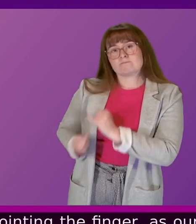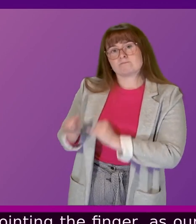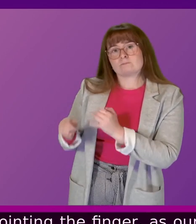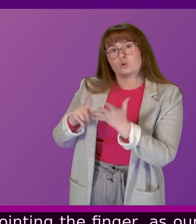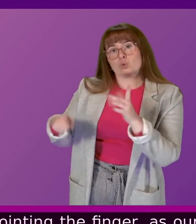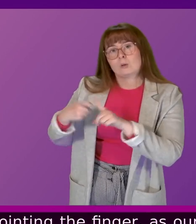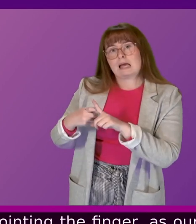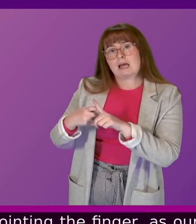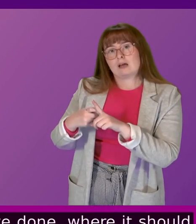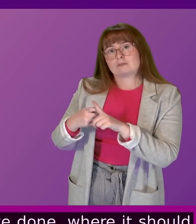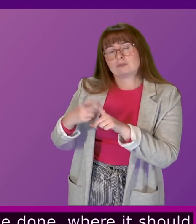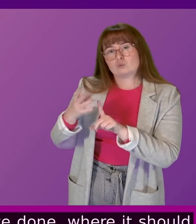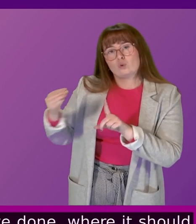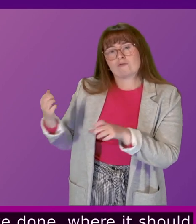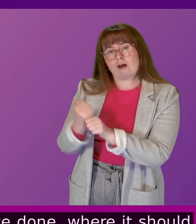at the UK Tory Government.